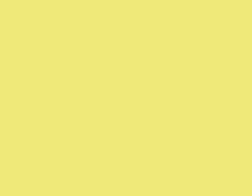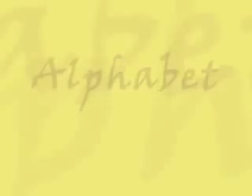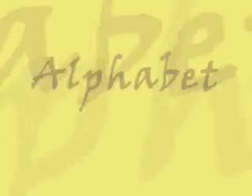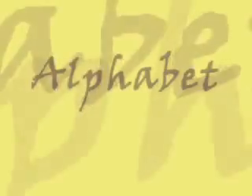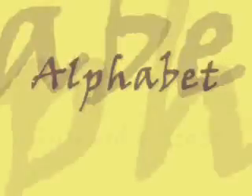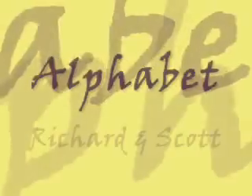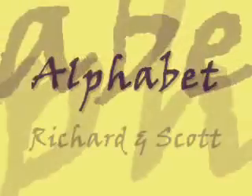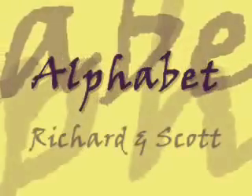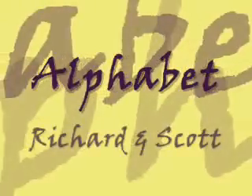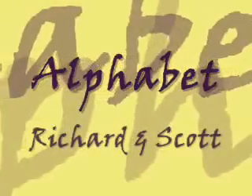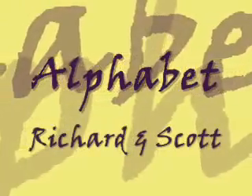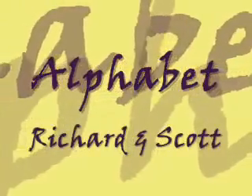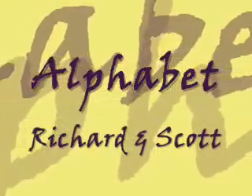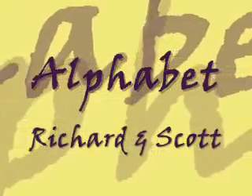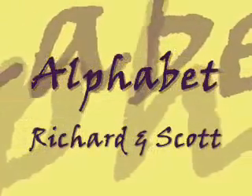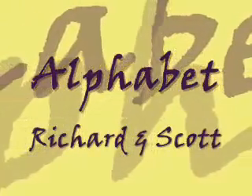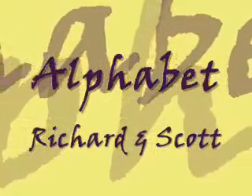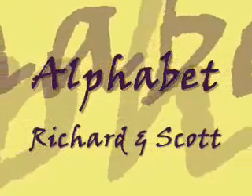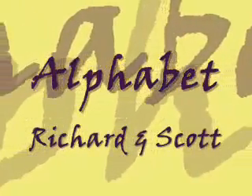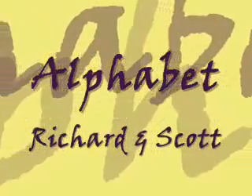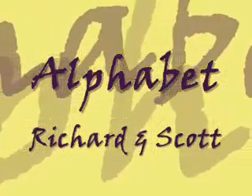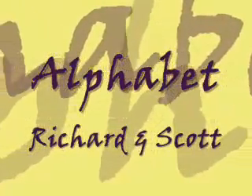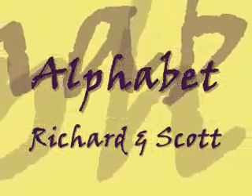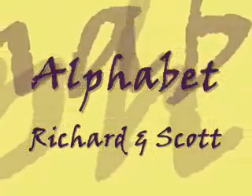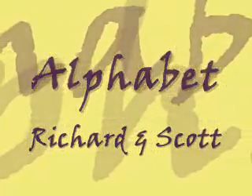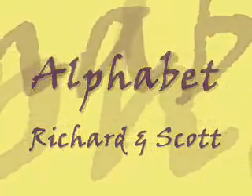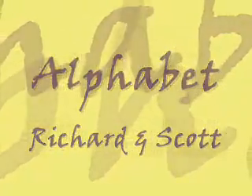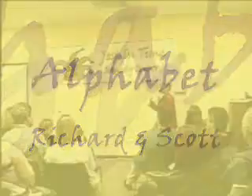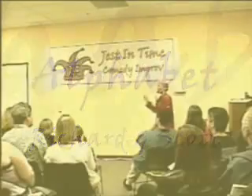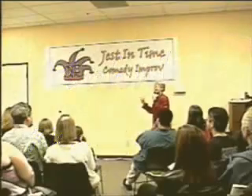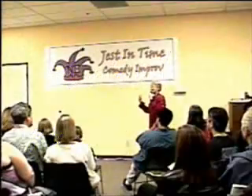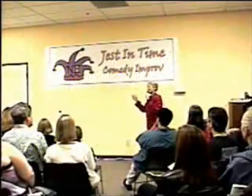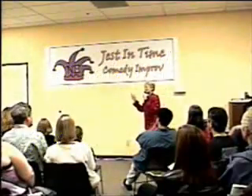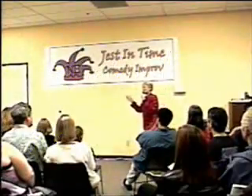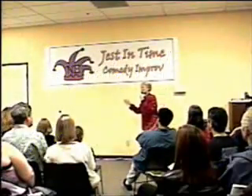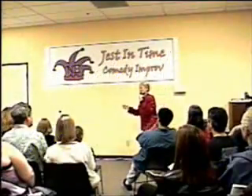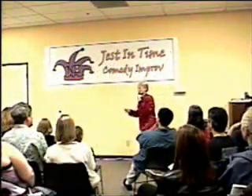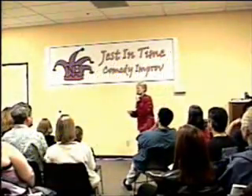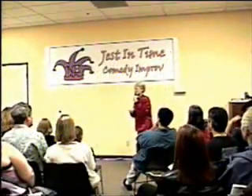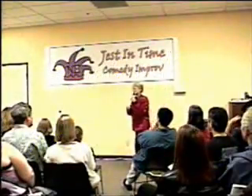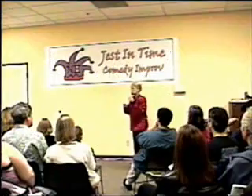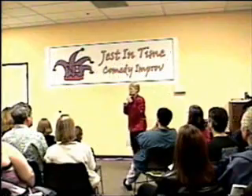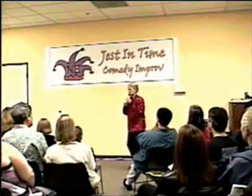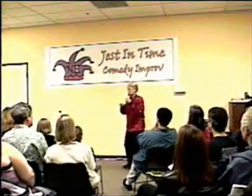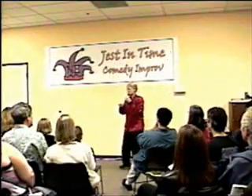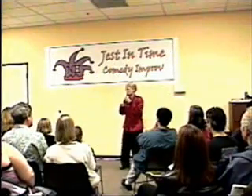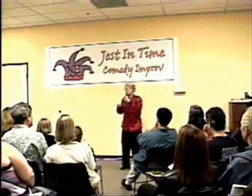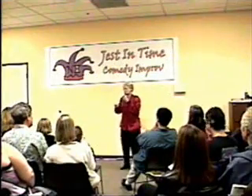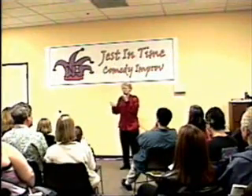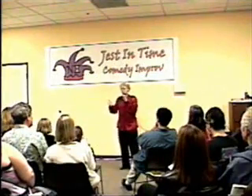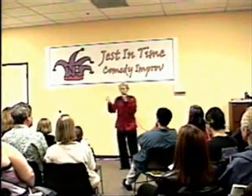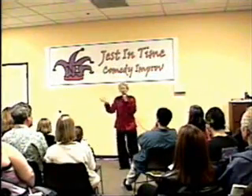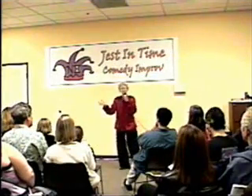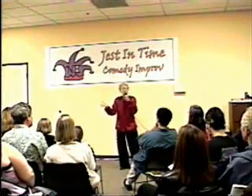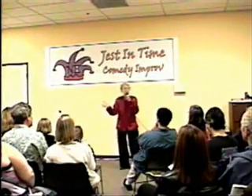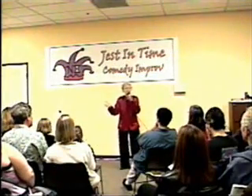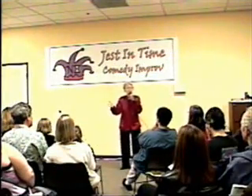Meanwhile, what I need from you now is an oddball guy activity, like putting books inside of bottles,